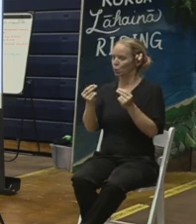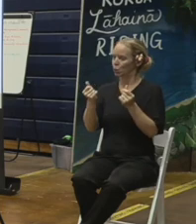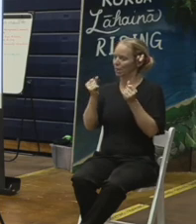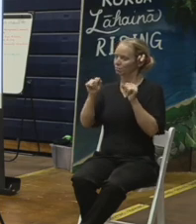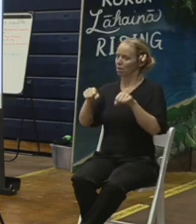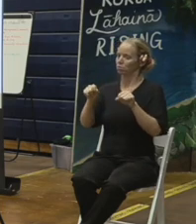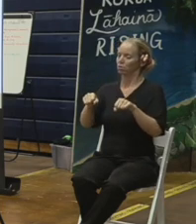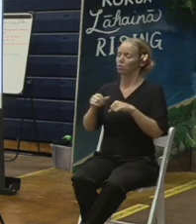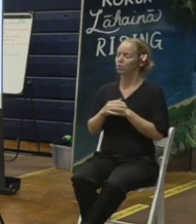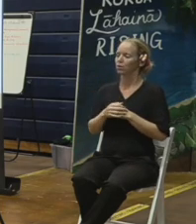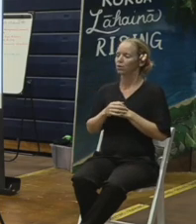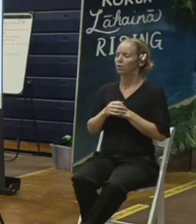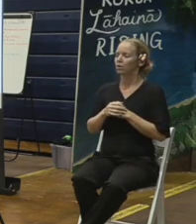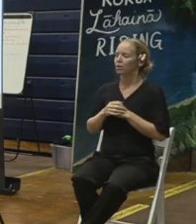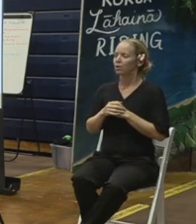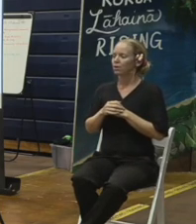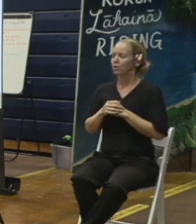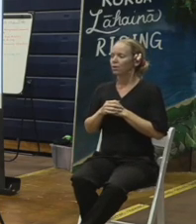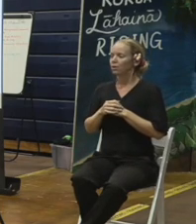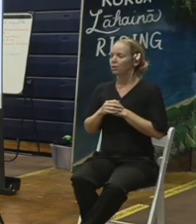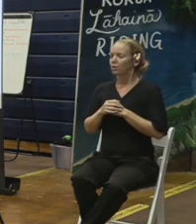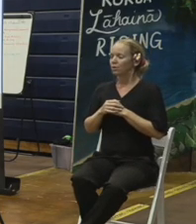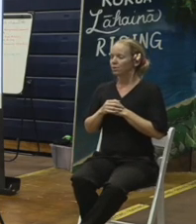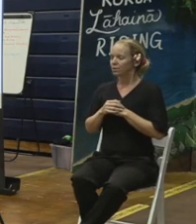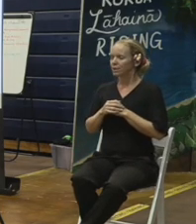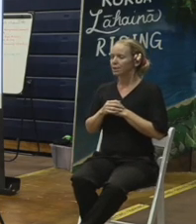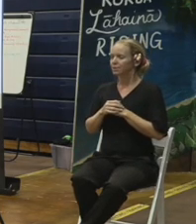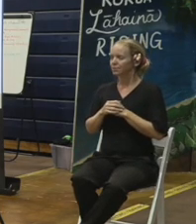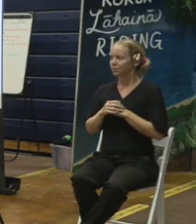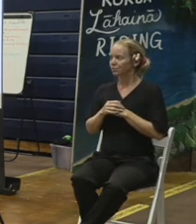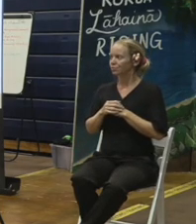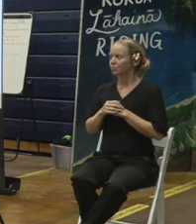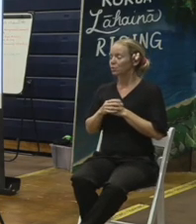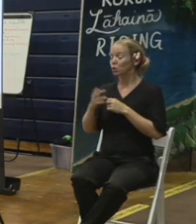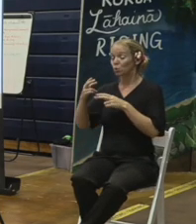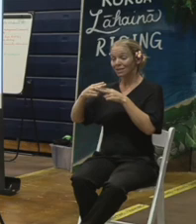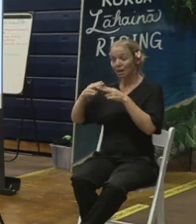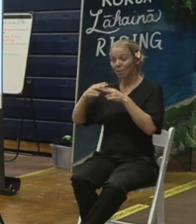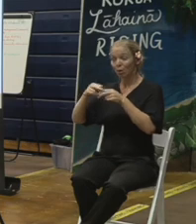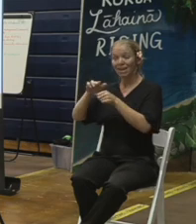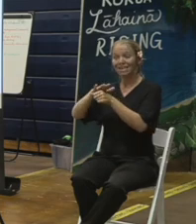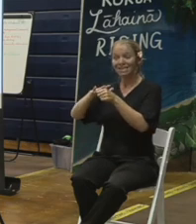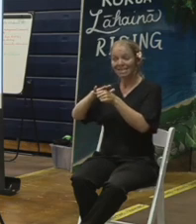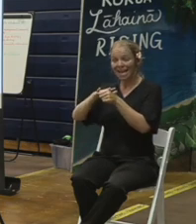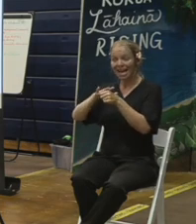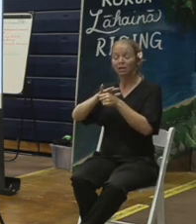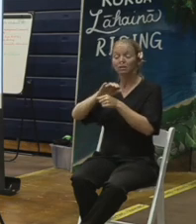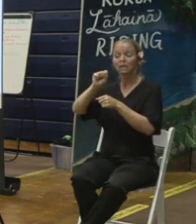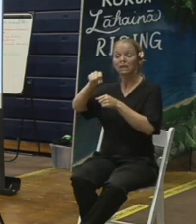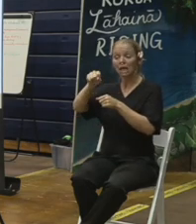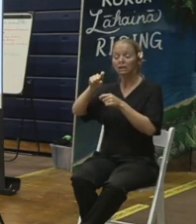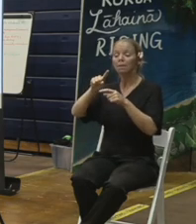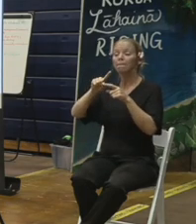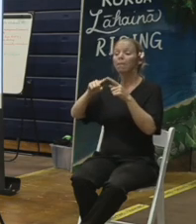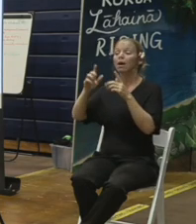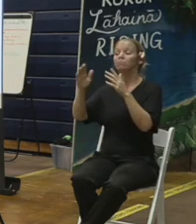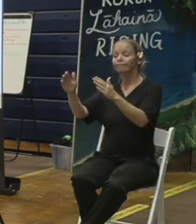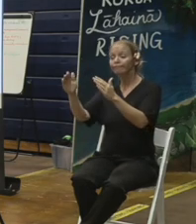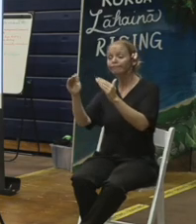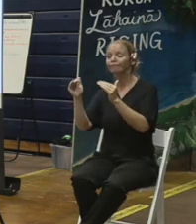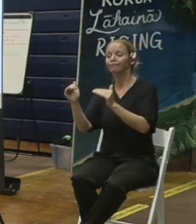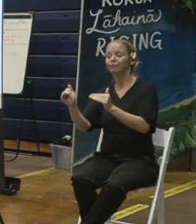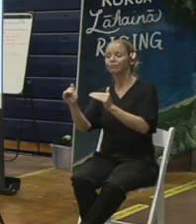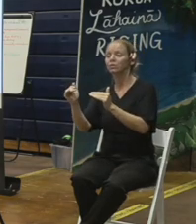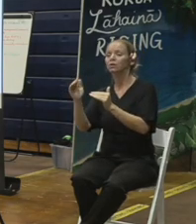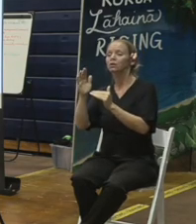can. Additionally, as we do that, we're also setting the stage as quickly as possible for the next steps for